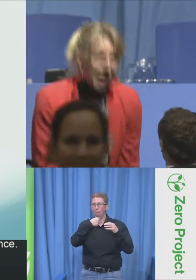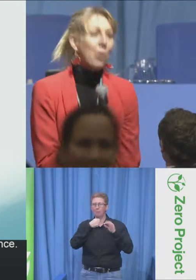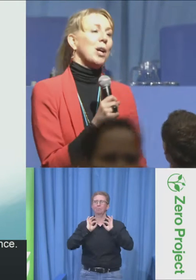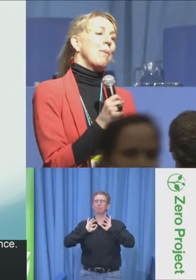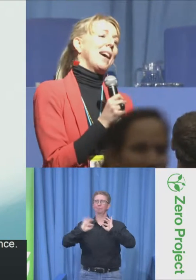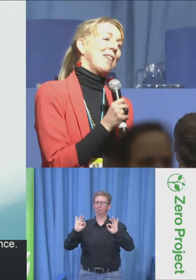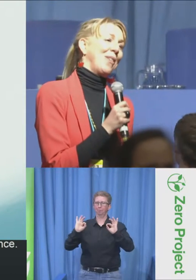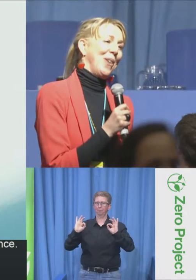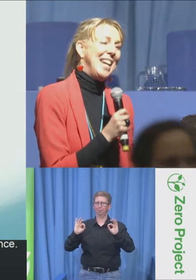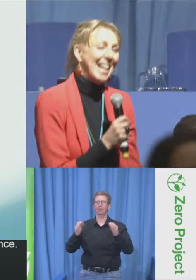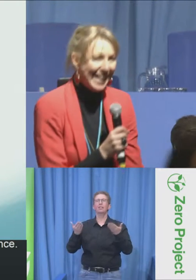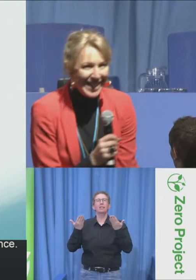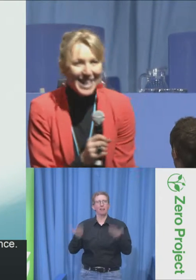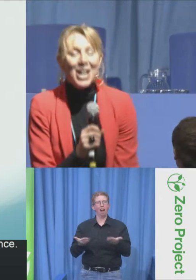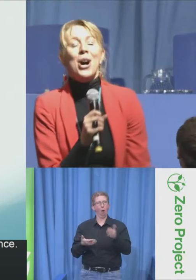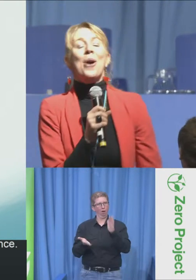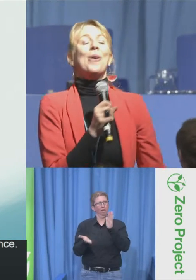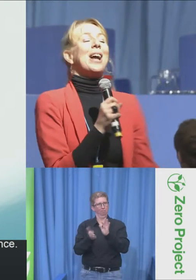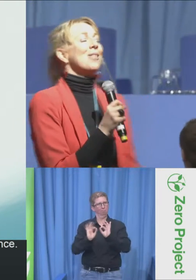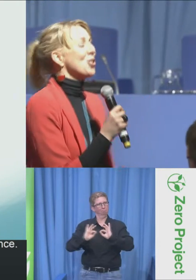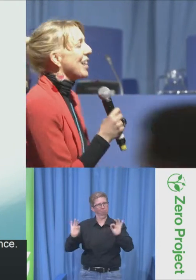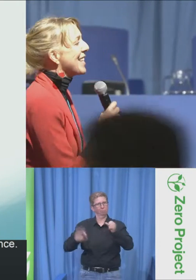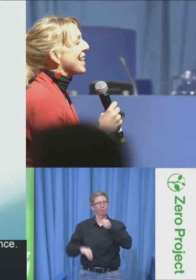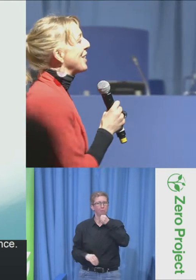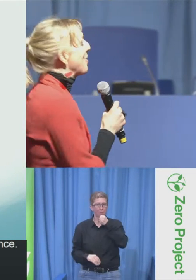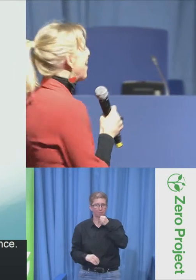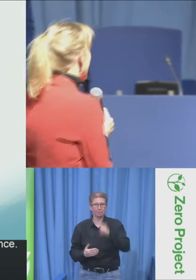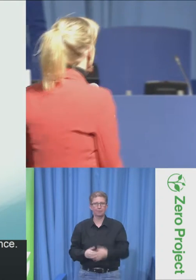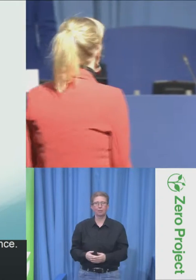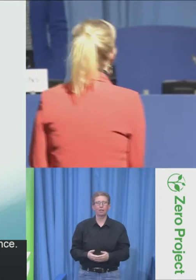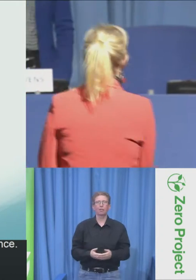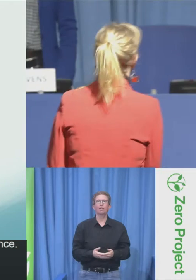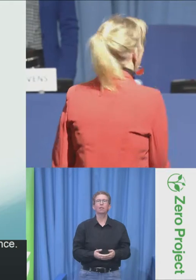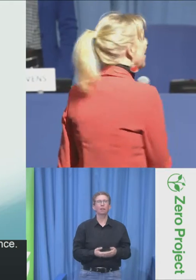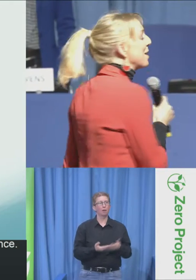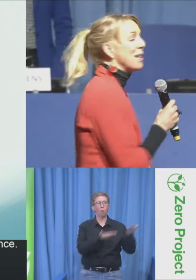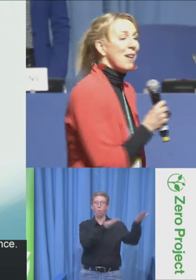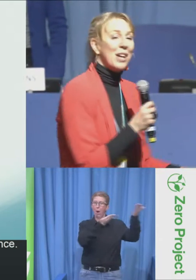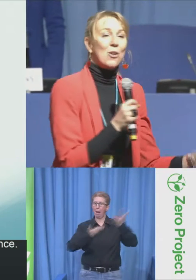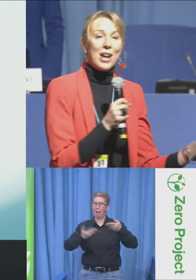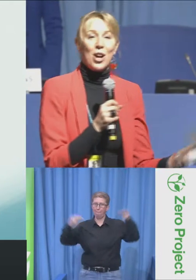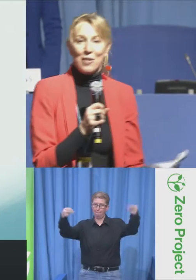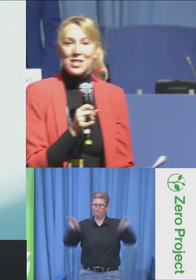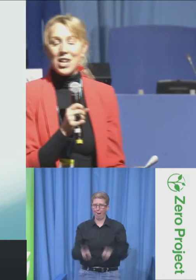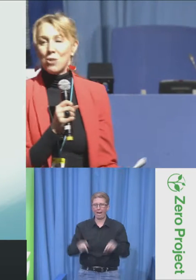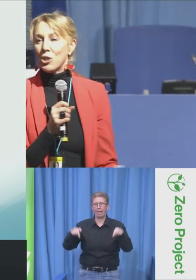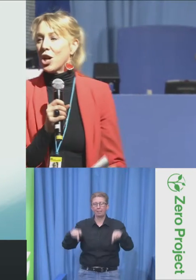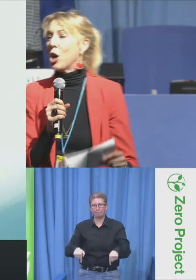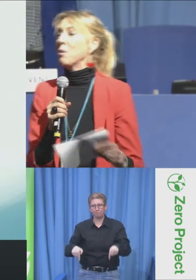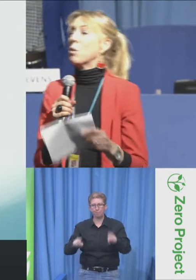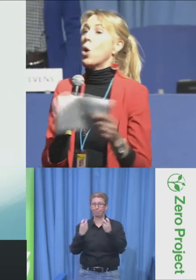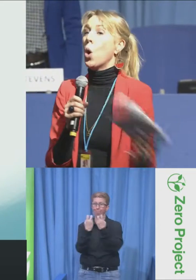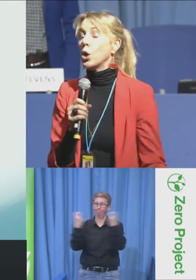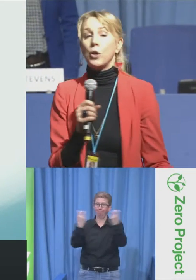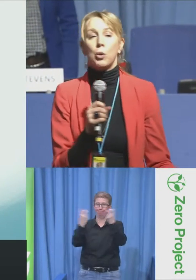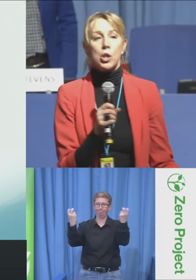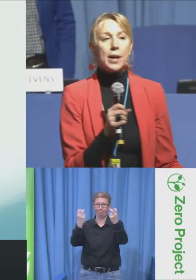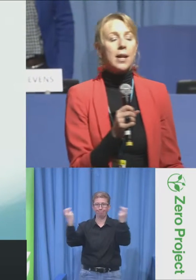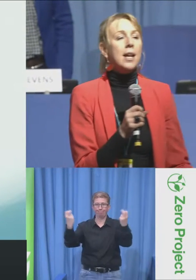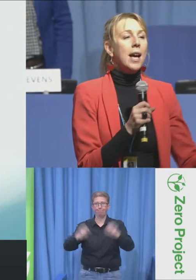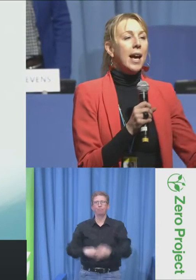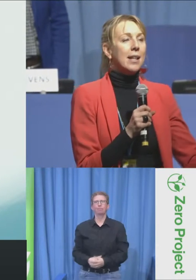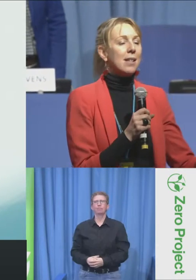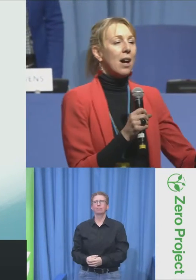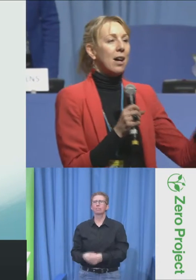Okay, welcome back everyone. What I was trying to tell you was I was in the middle of having a great conversation, which I hope is what all of you are